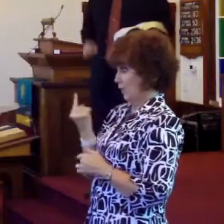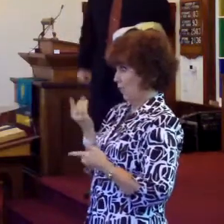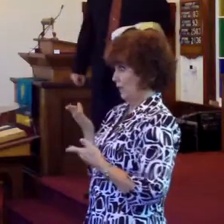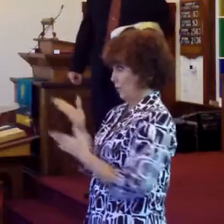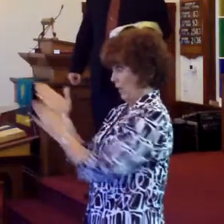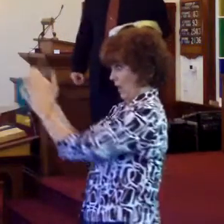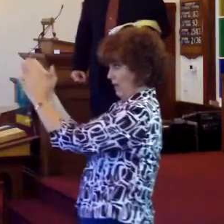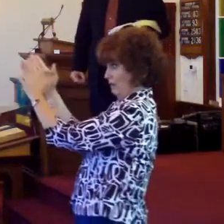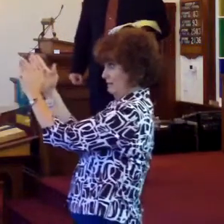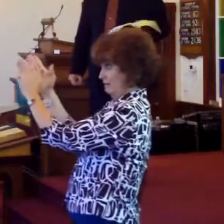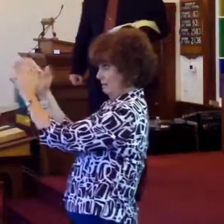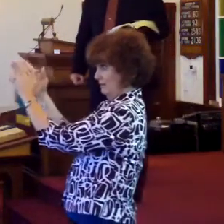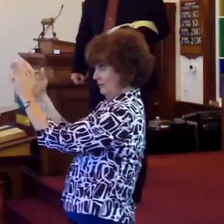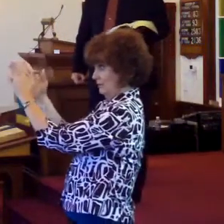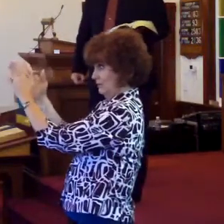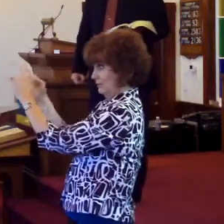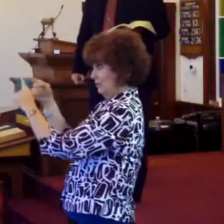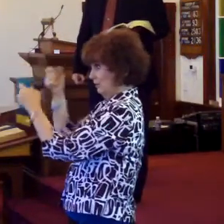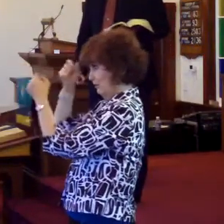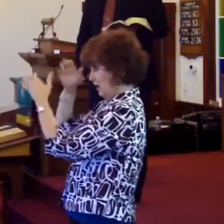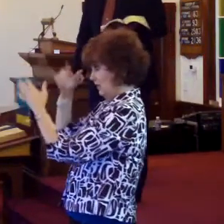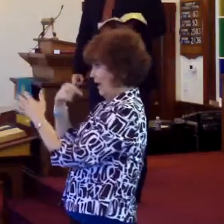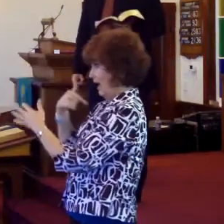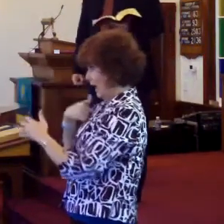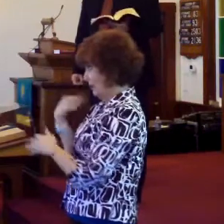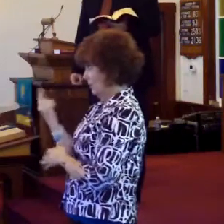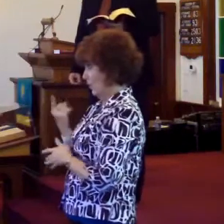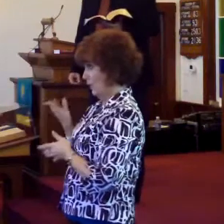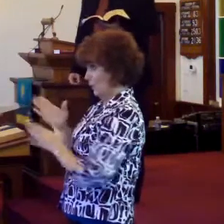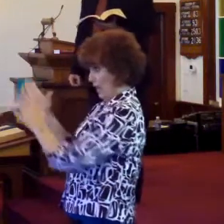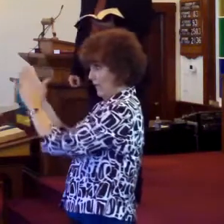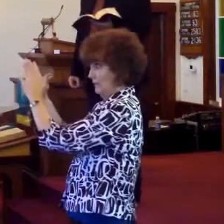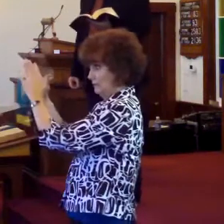way to the Father. I am the only way.